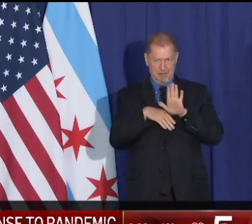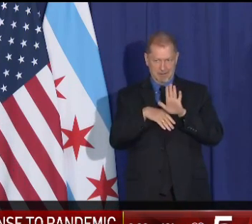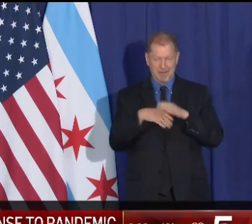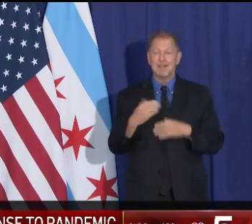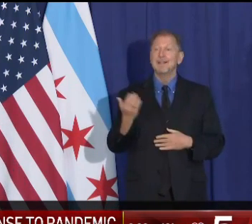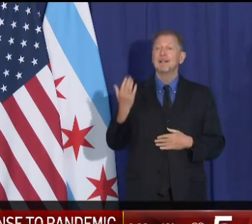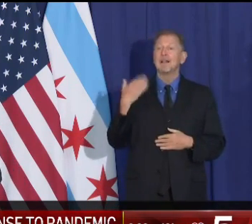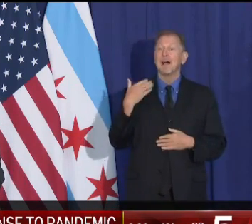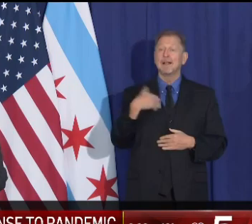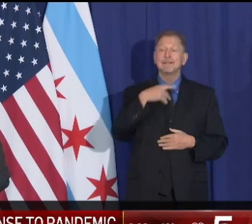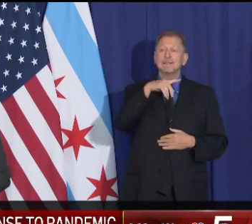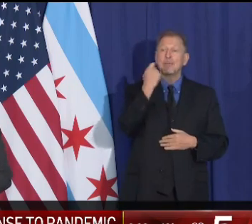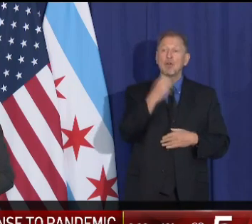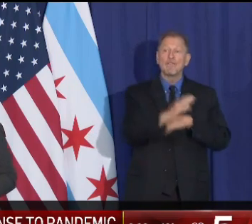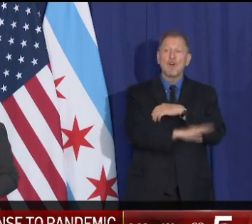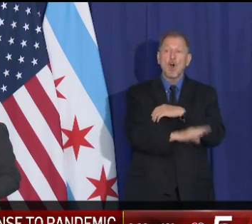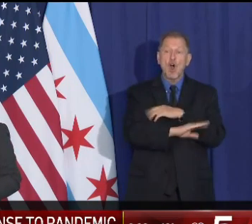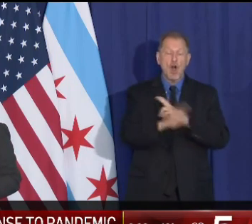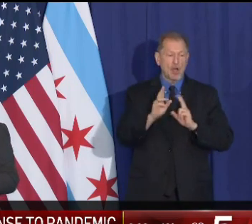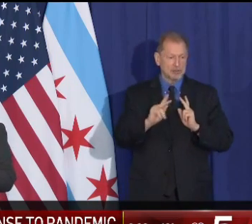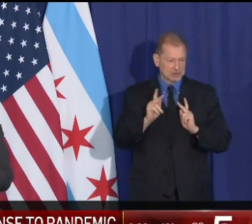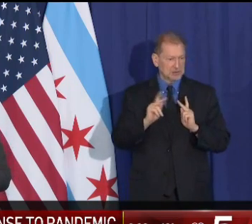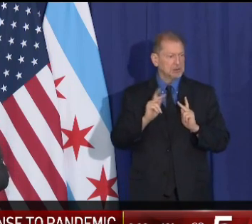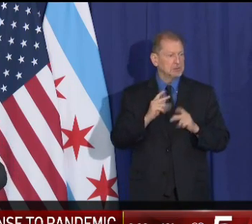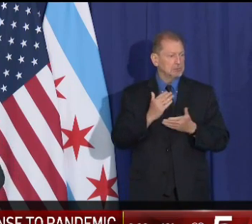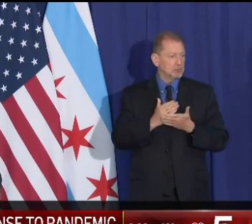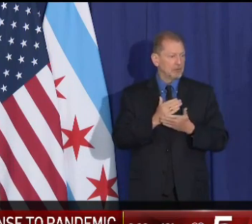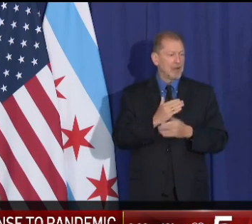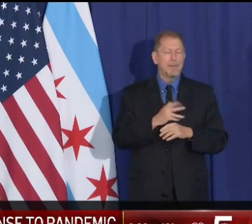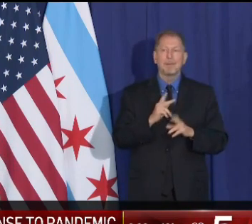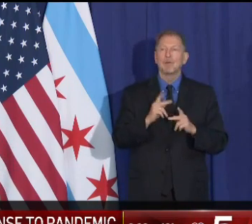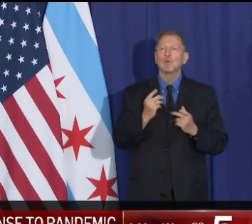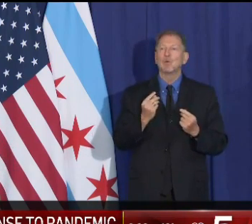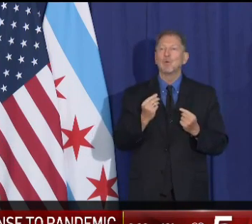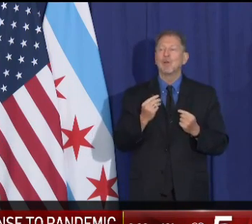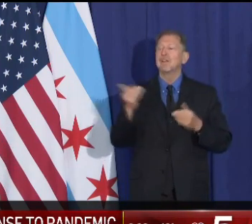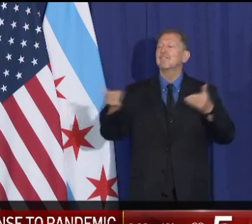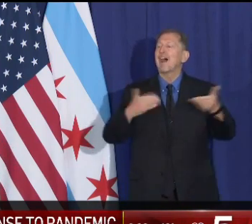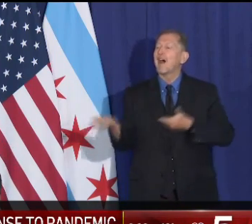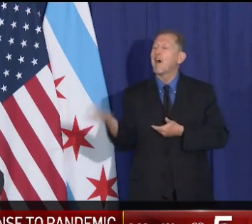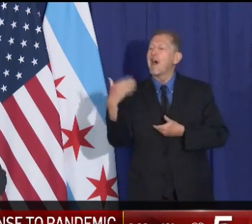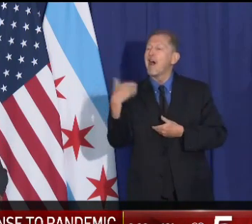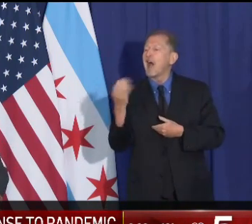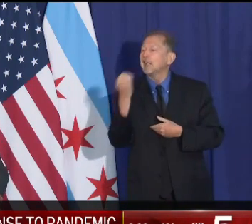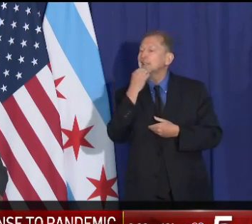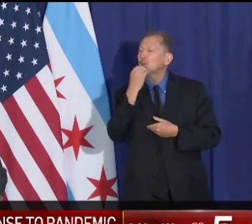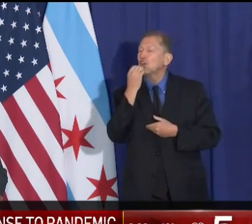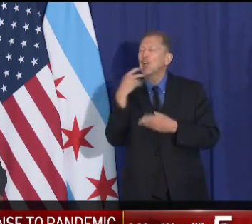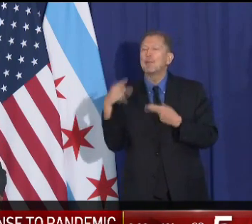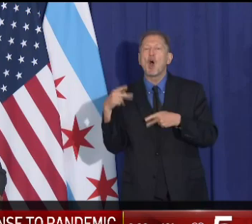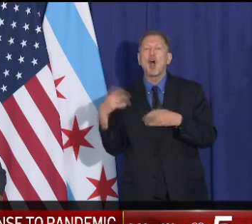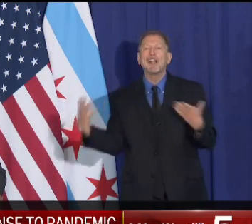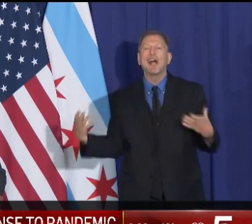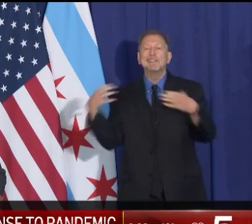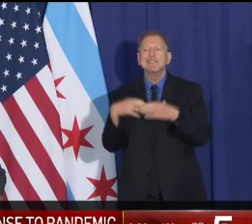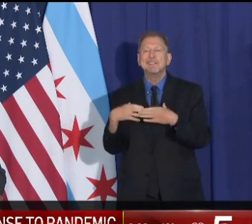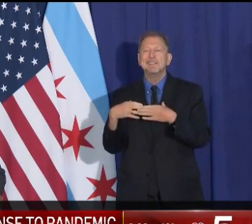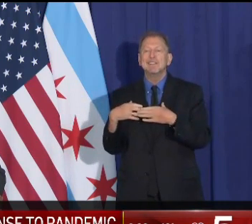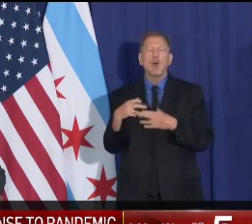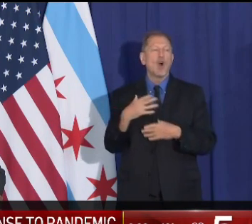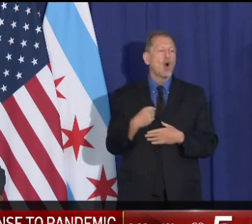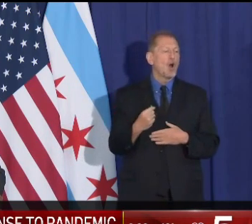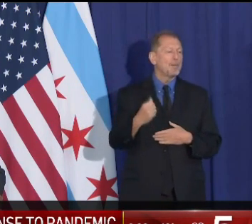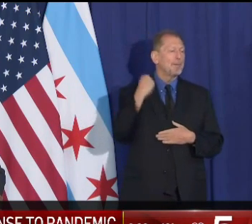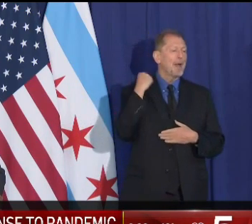comfort, what do we start doing? We started having dinner parties. We started inviting people over and to sit in the backyard.